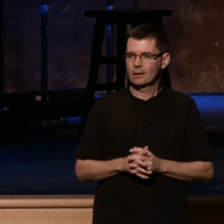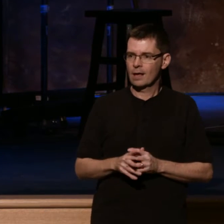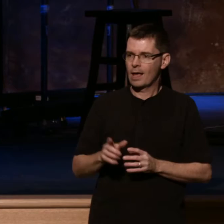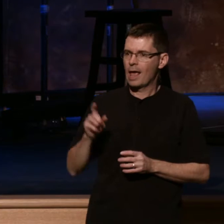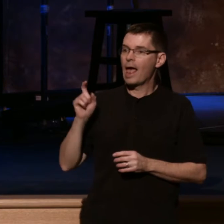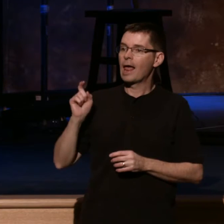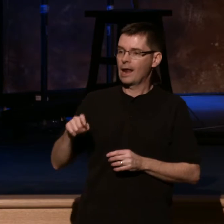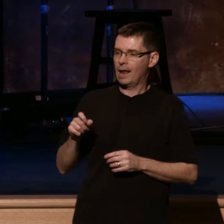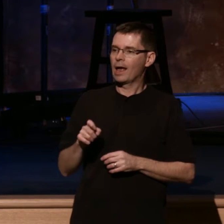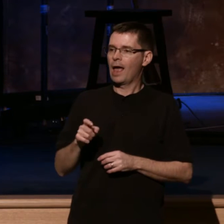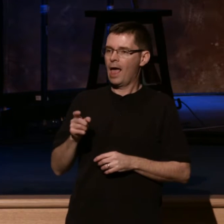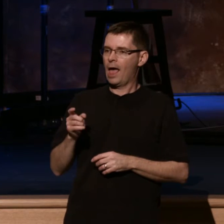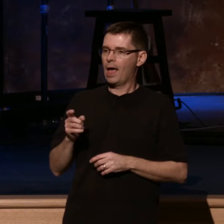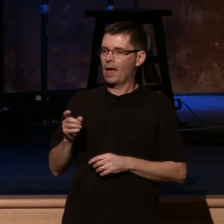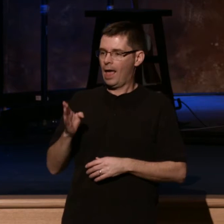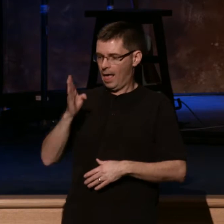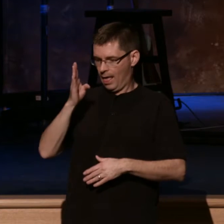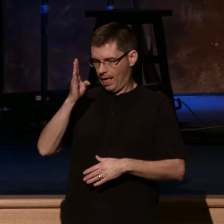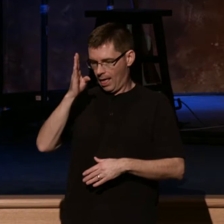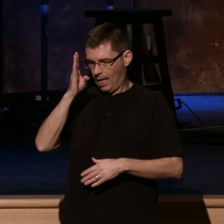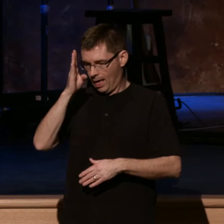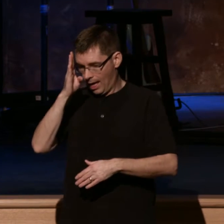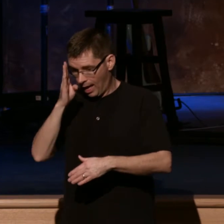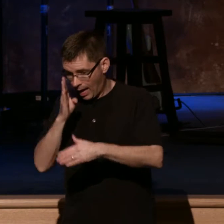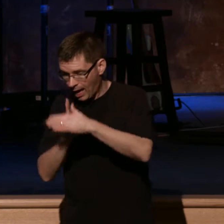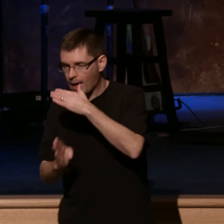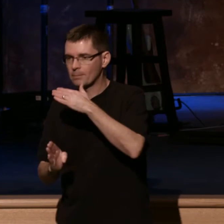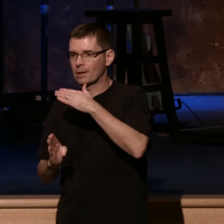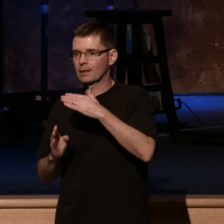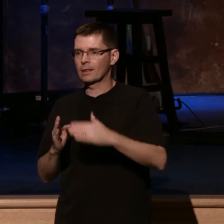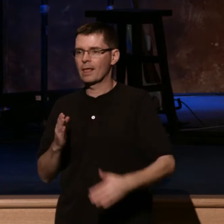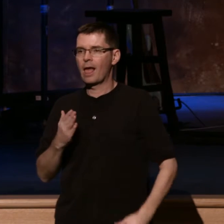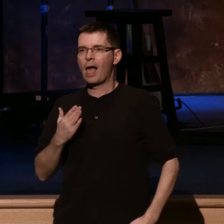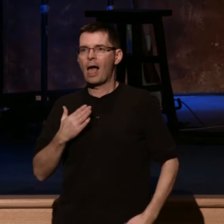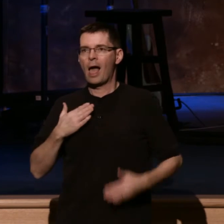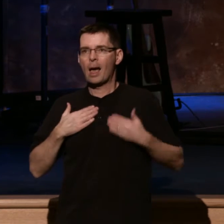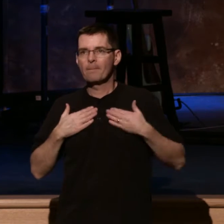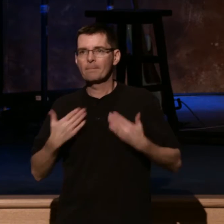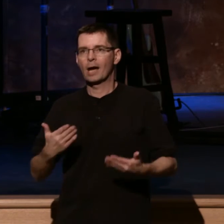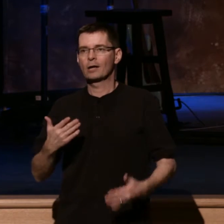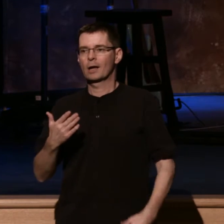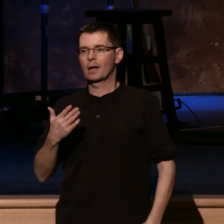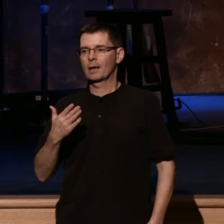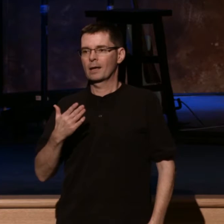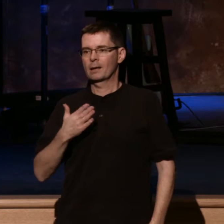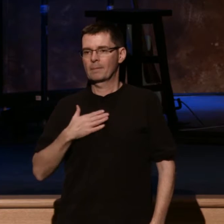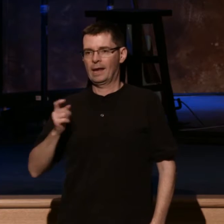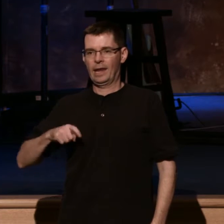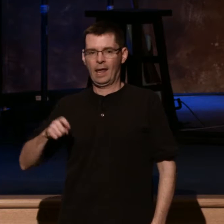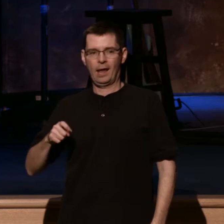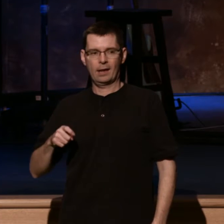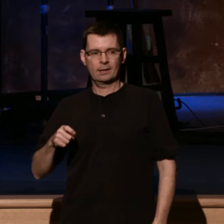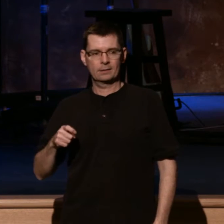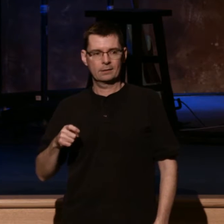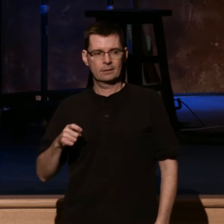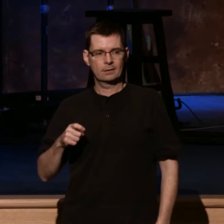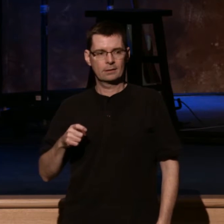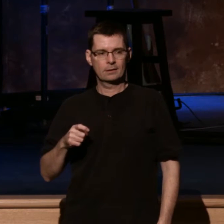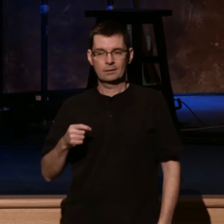admission of our present need. A humble admission of our present need. It's one thing to look back and be excited about what